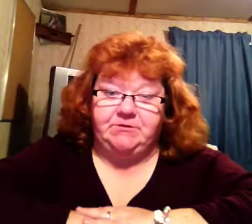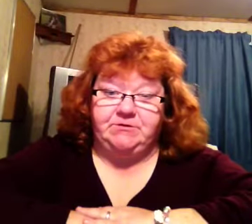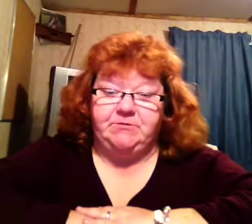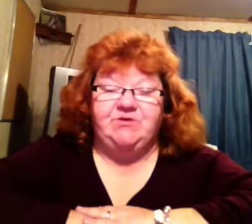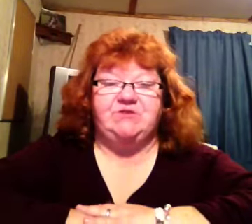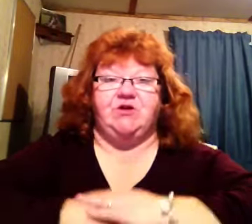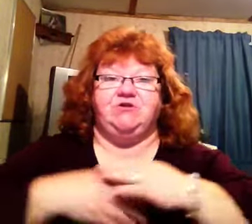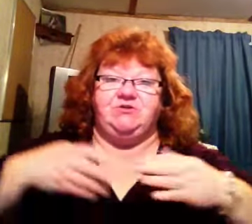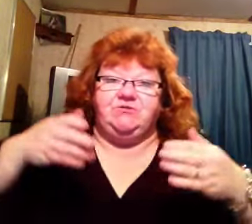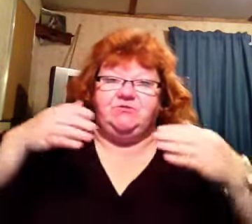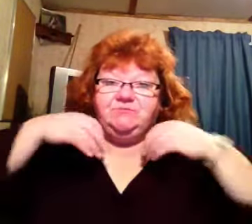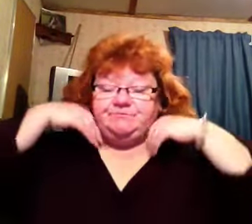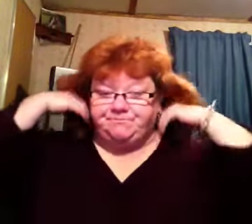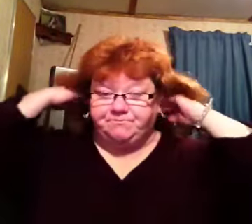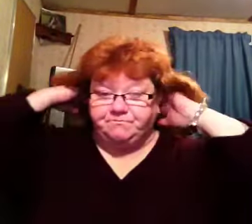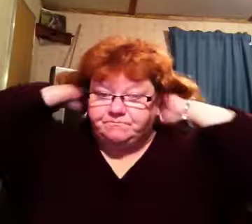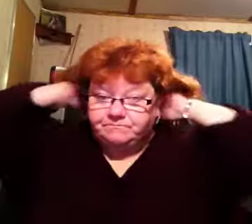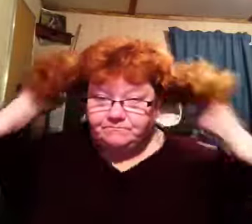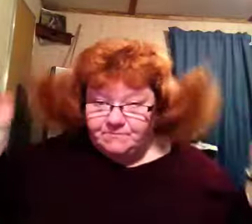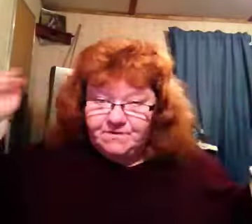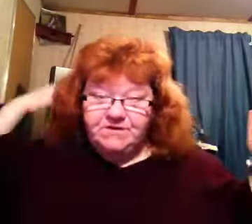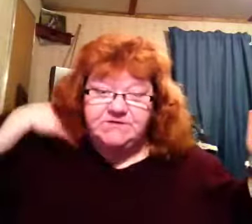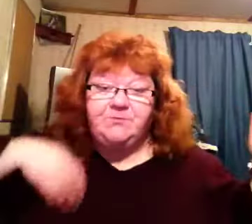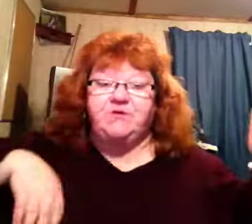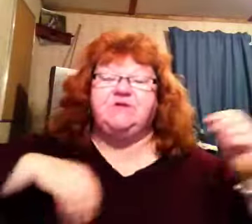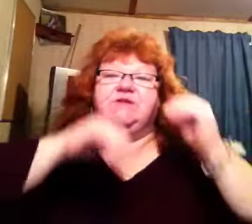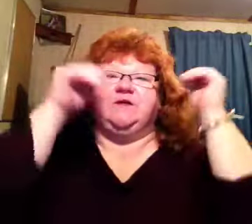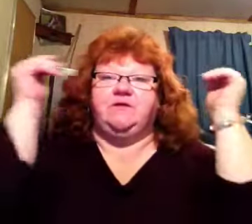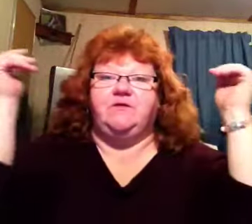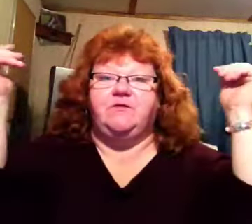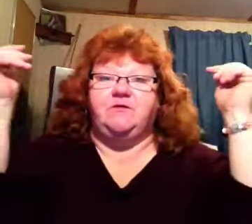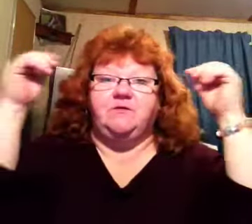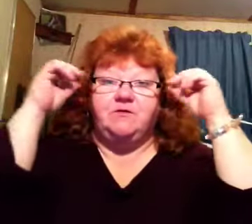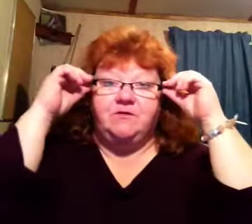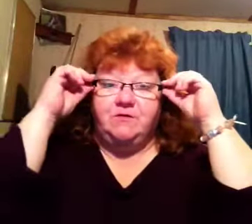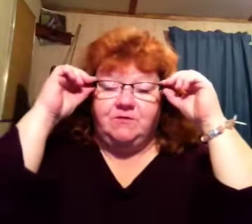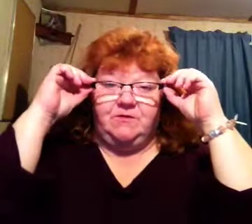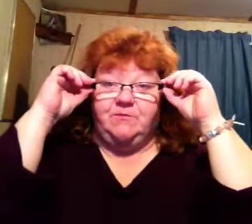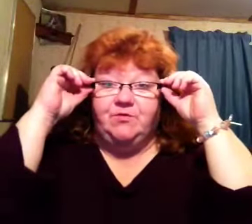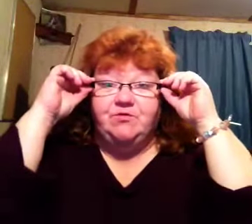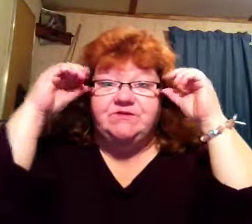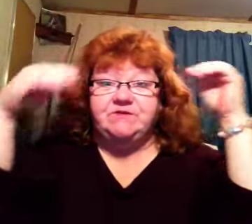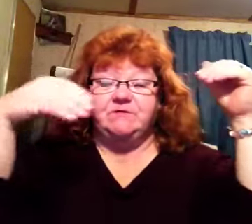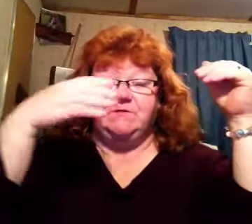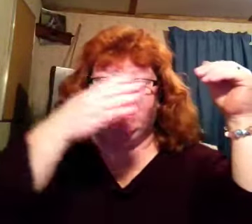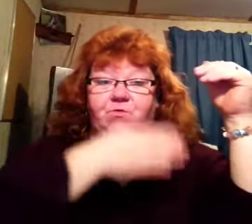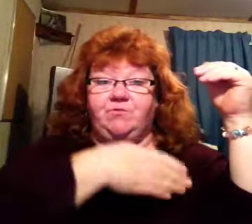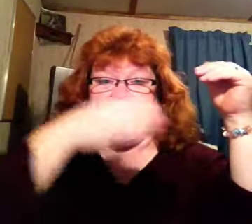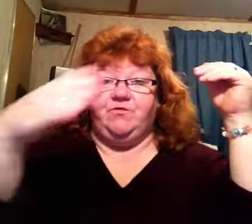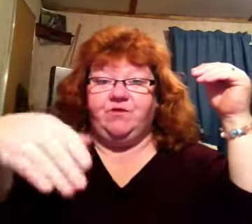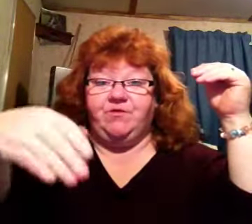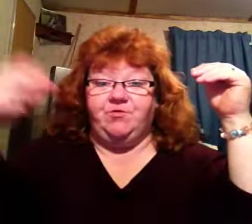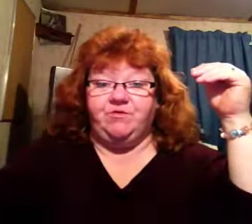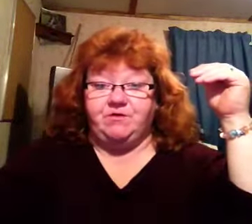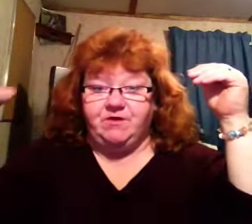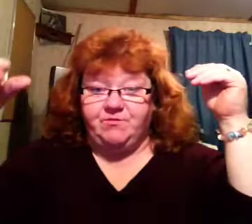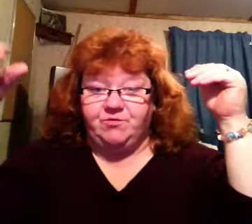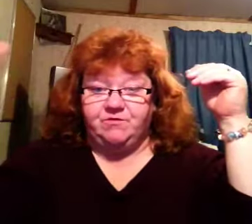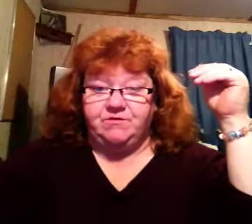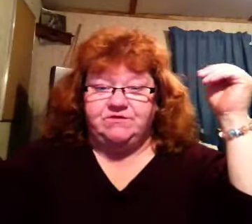I don't know. Um... Because they put us in booths, you know, one booth, another booth, and another booth. And it's